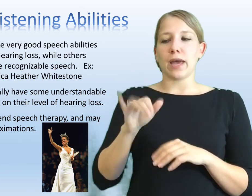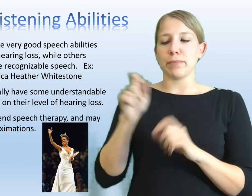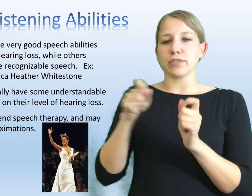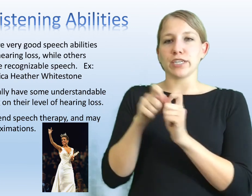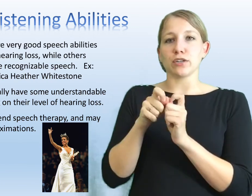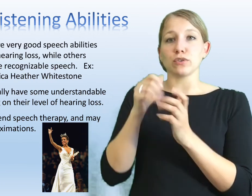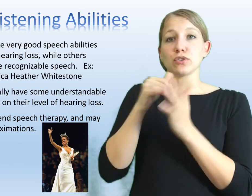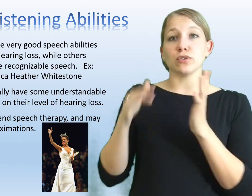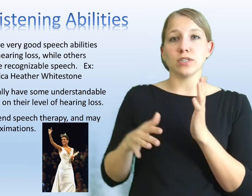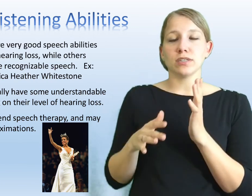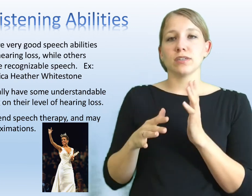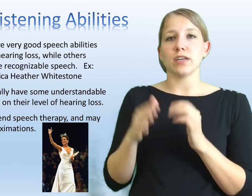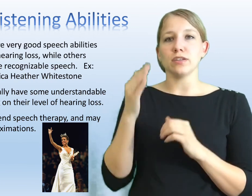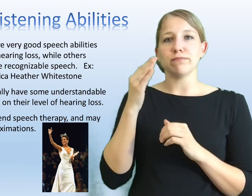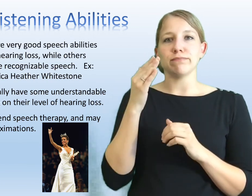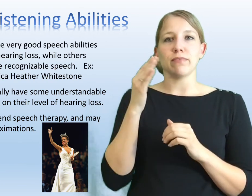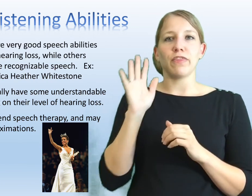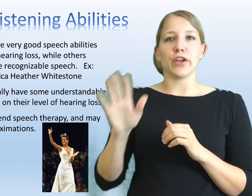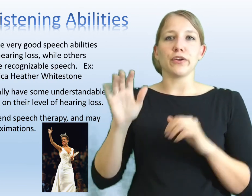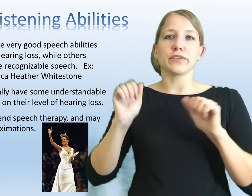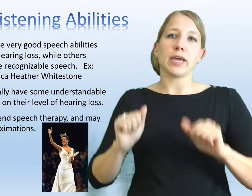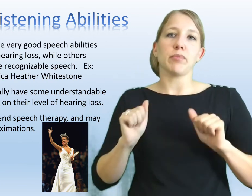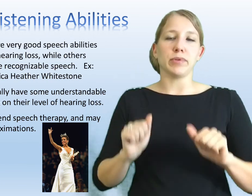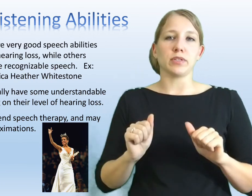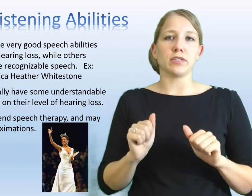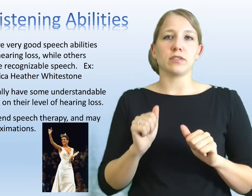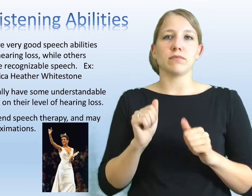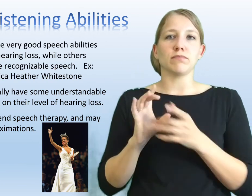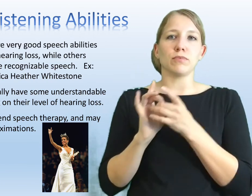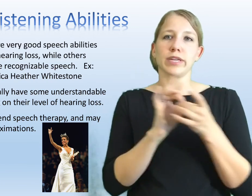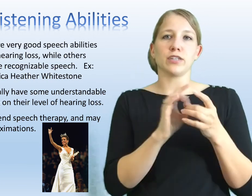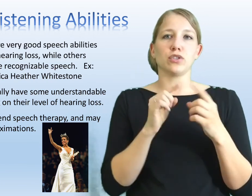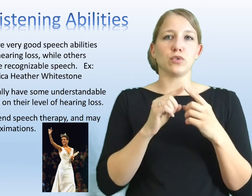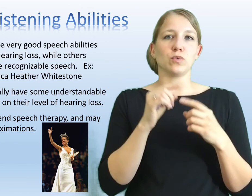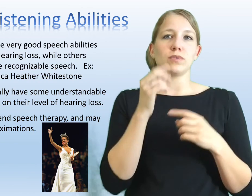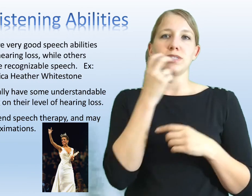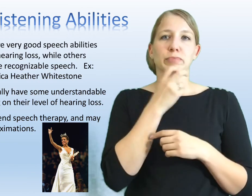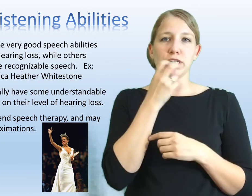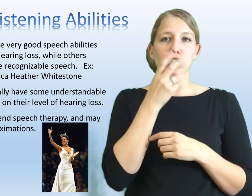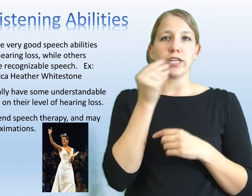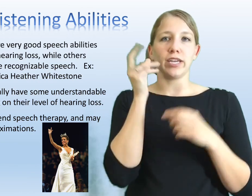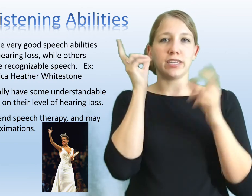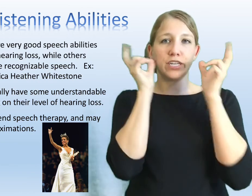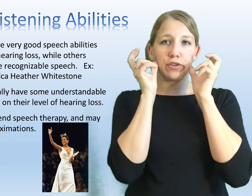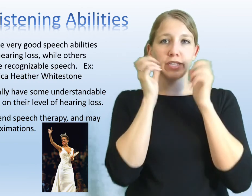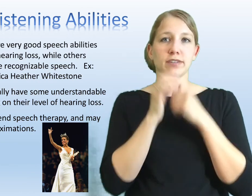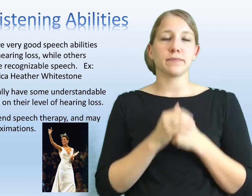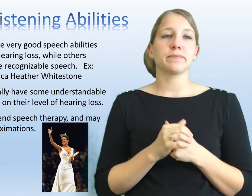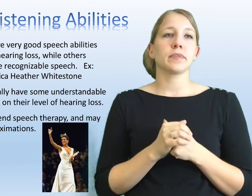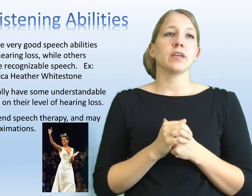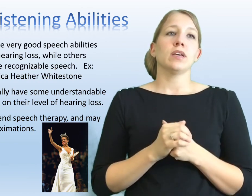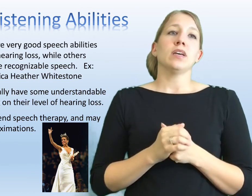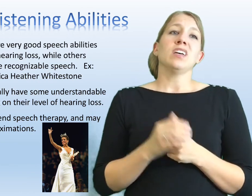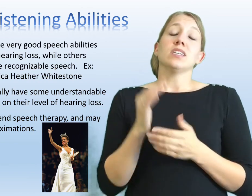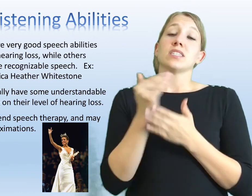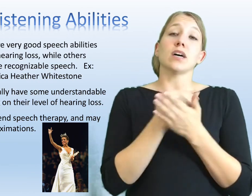that particular student and their capabilities related to speech and hearing. hearing.